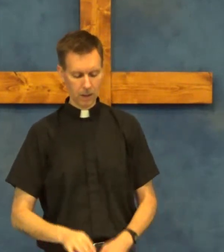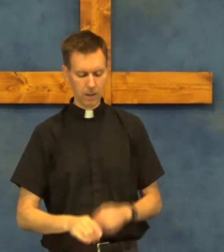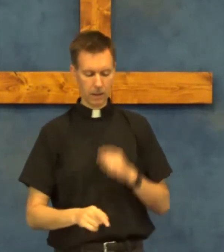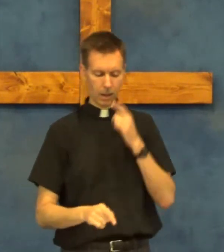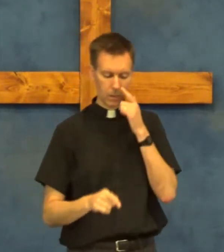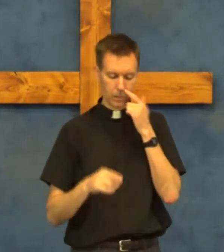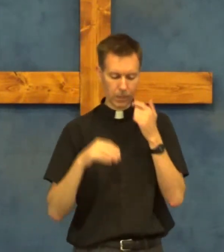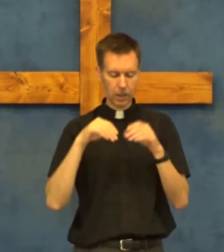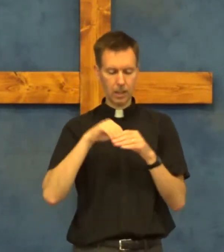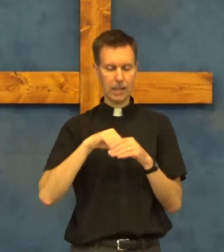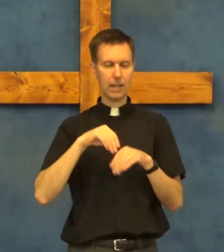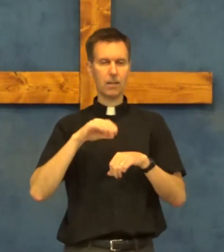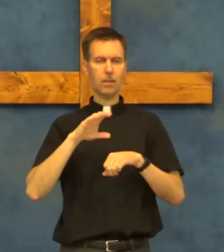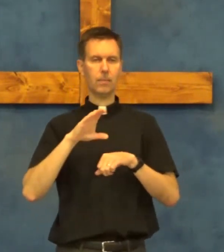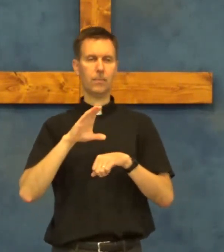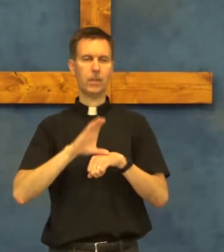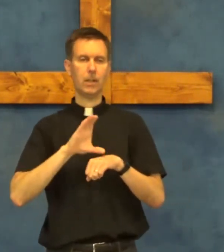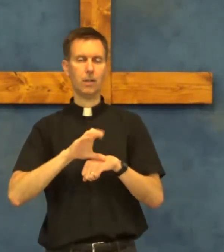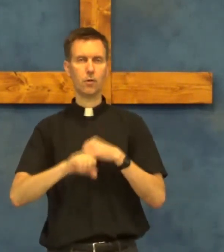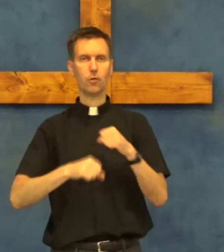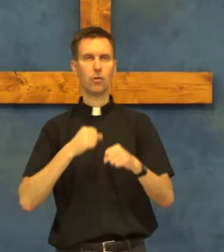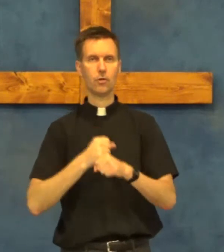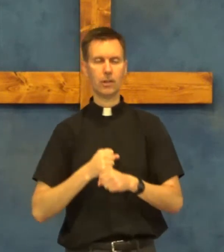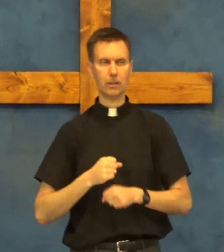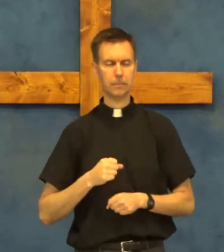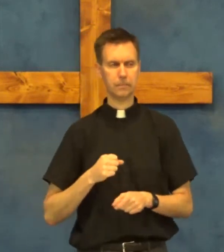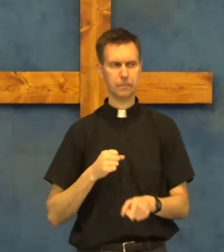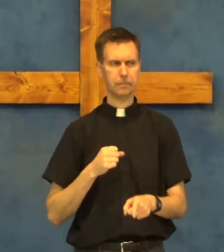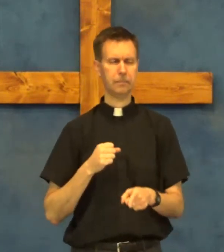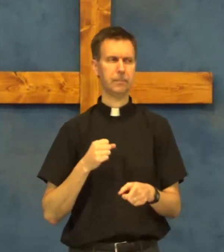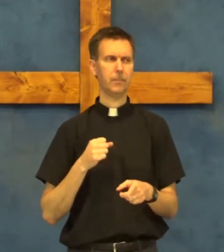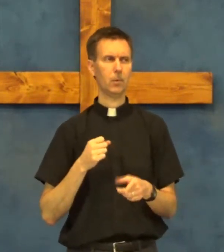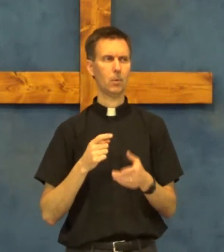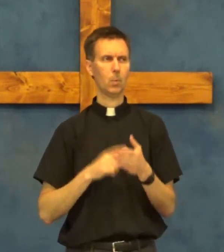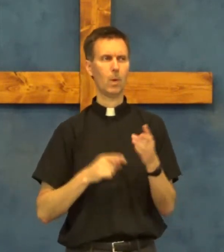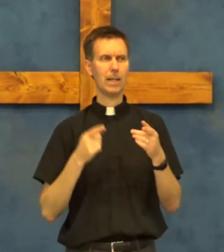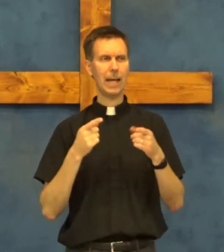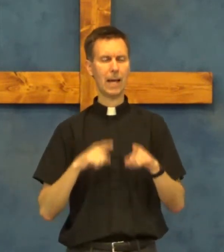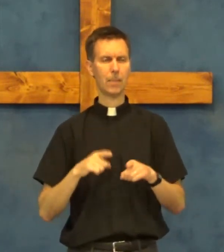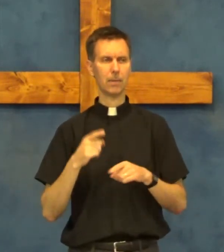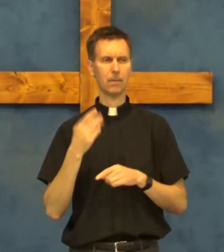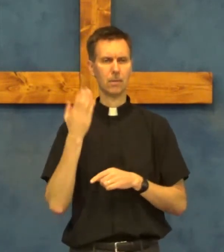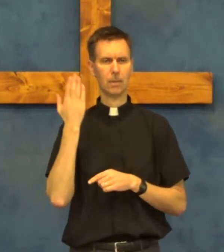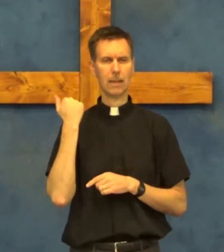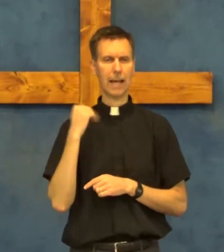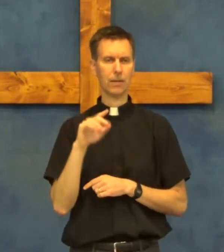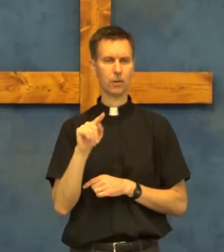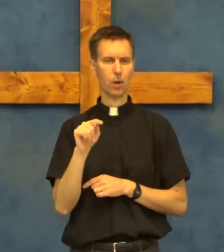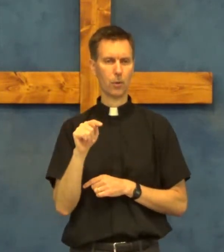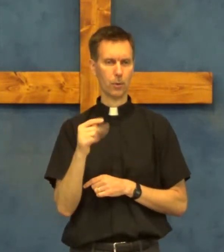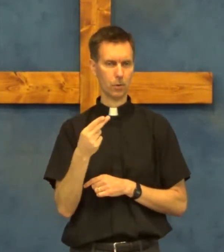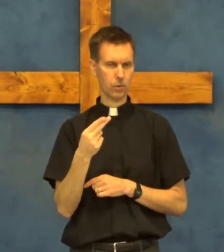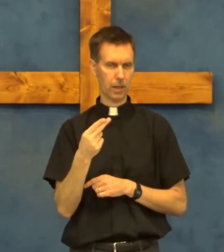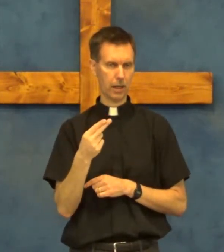Now in the church here what happened last Thursday